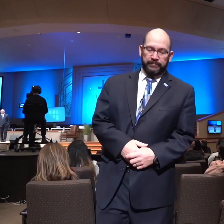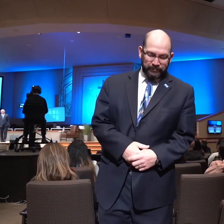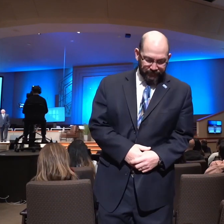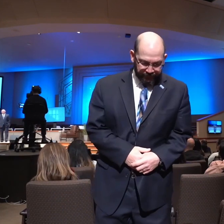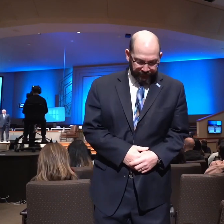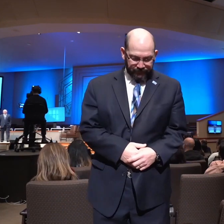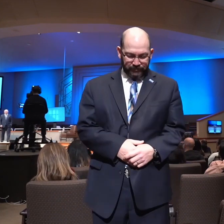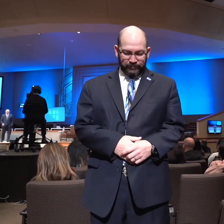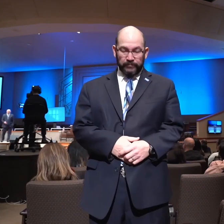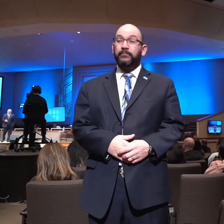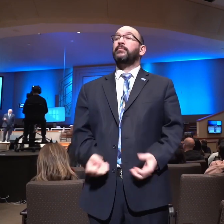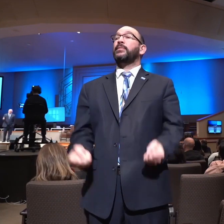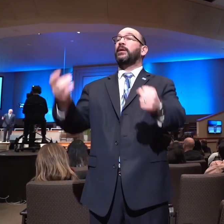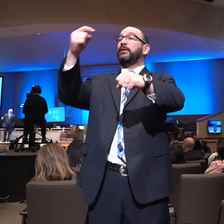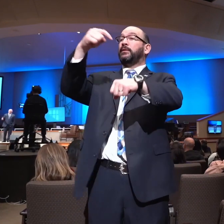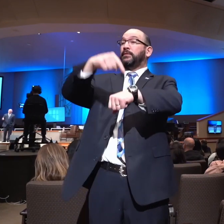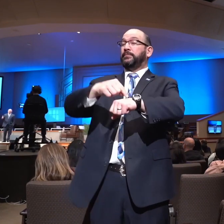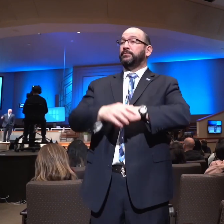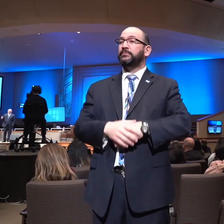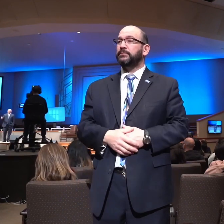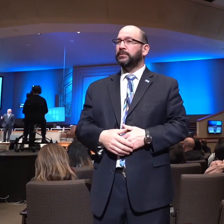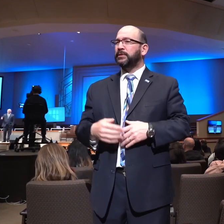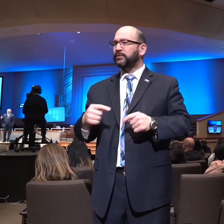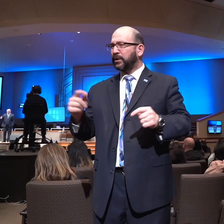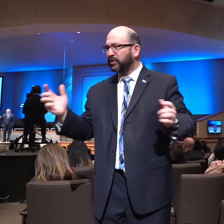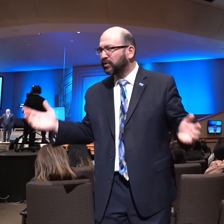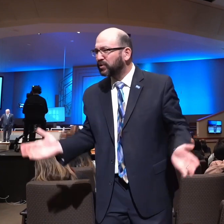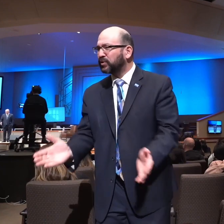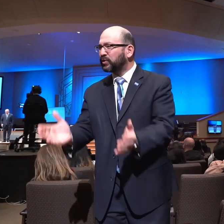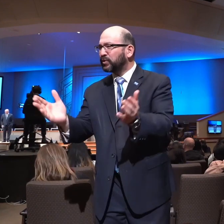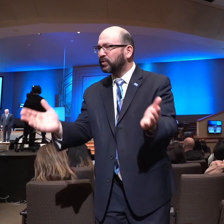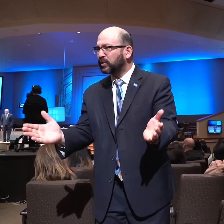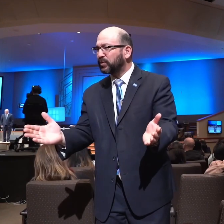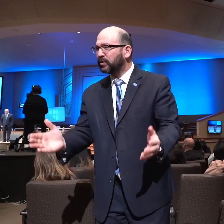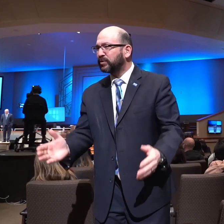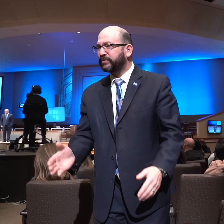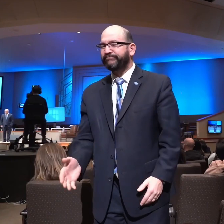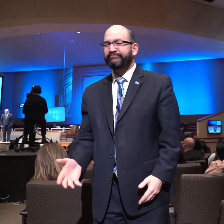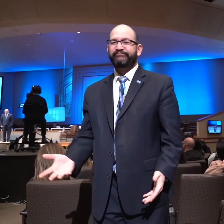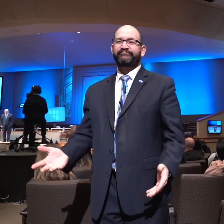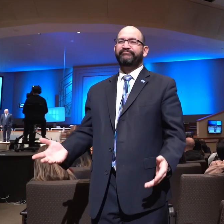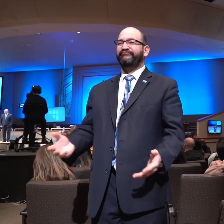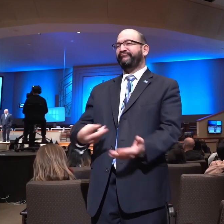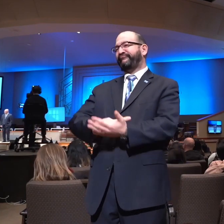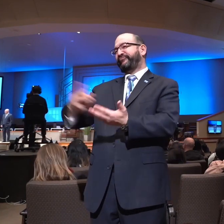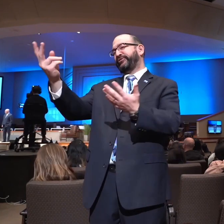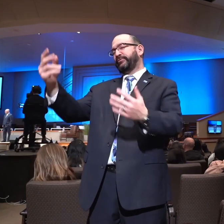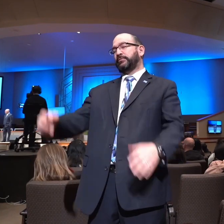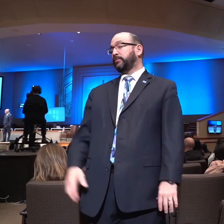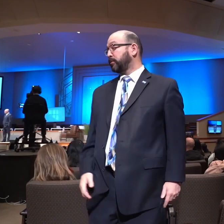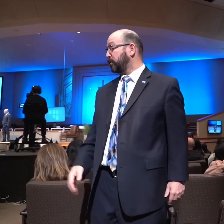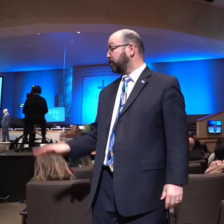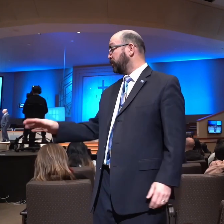And oftentimes, you try to encourage her and it just doesn't seem to help as much. And I told Terry today at lunch, I said, you know,